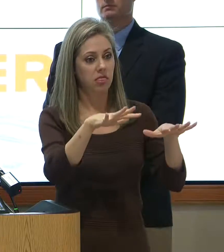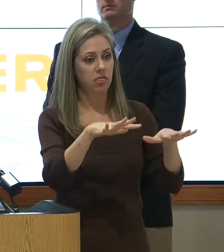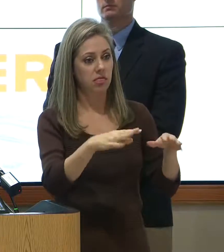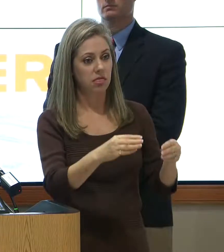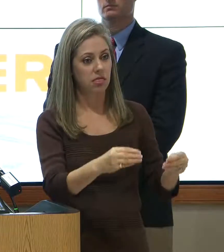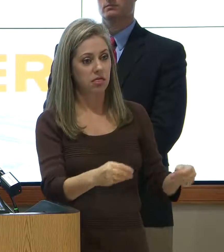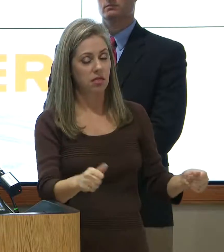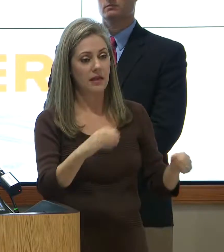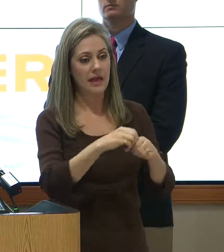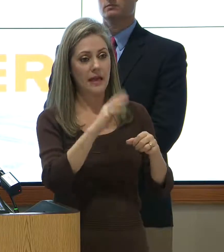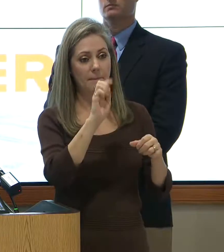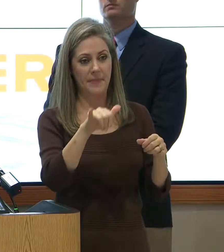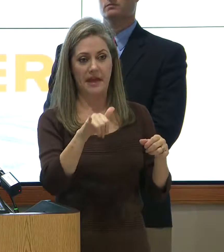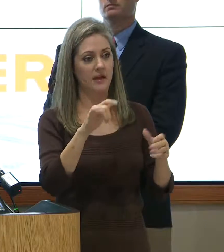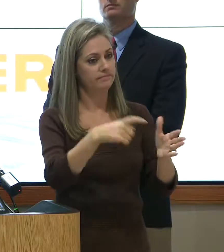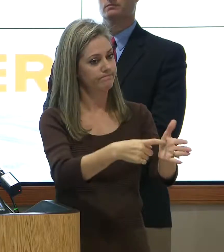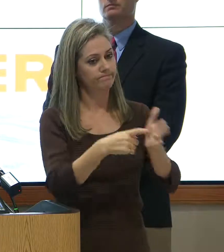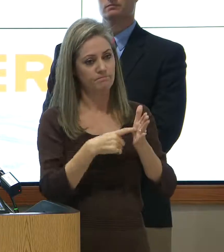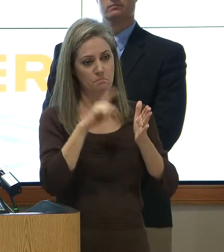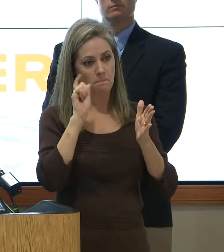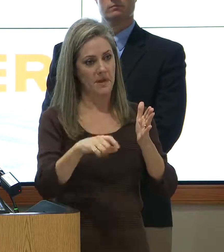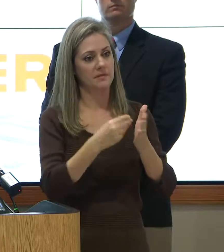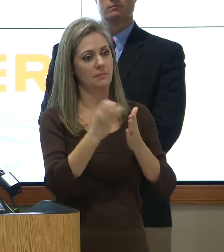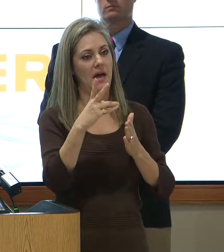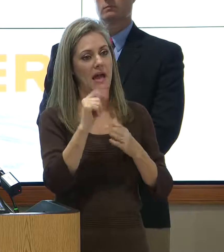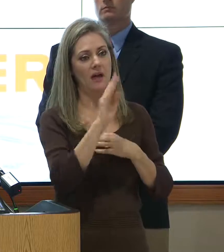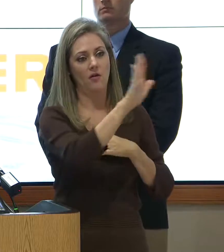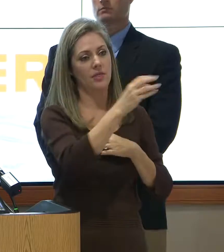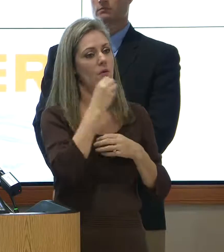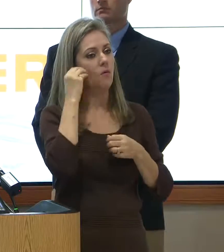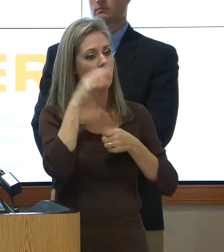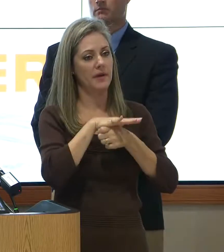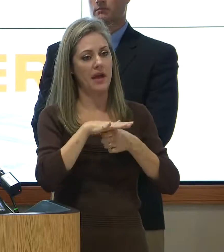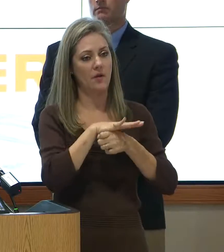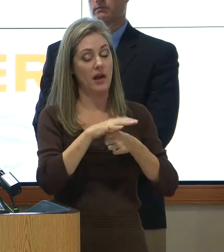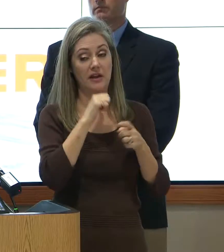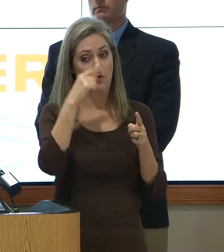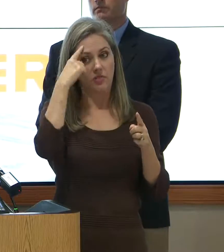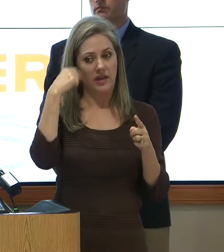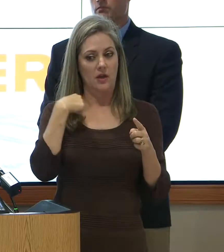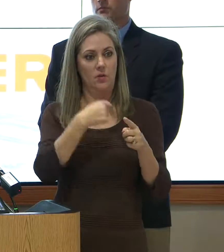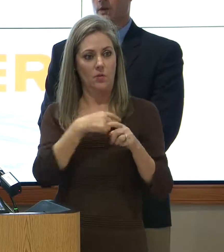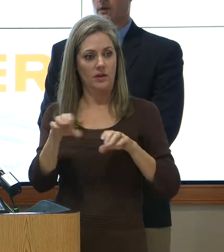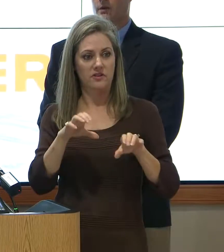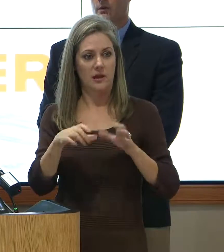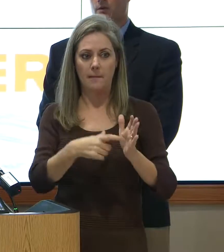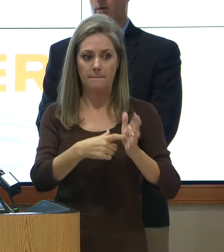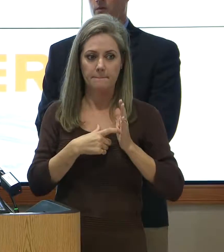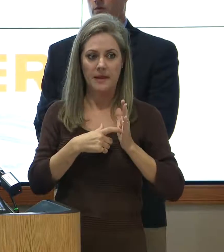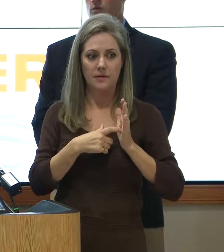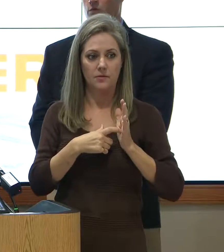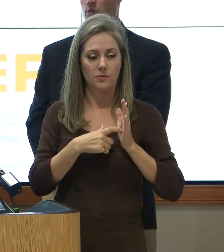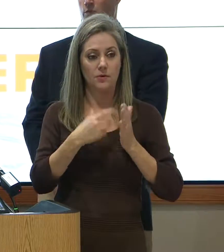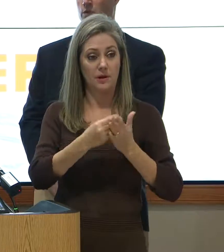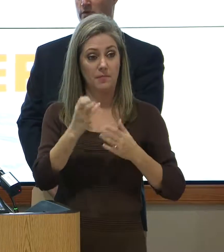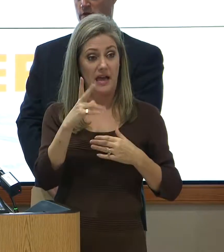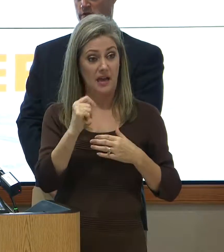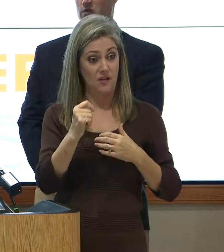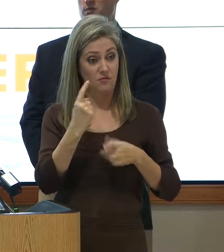It became a mandatory buyout. I don't believe we've ever done a mandatory buyout. Have we,